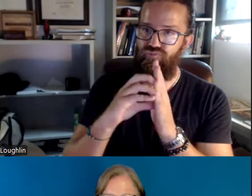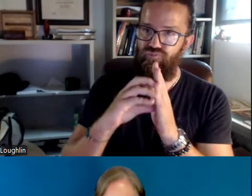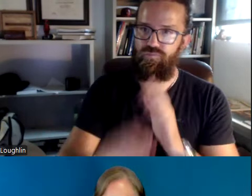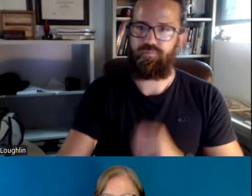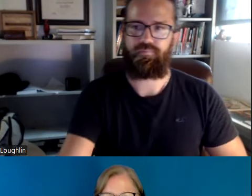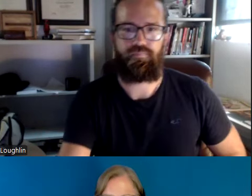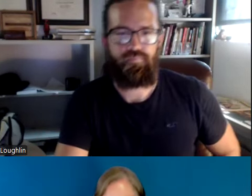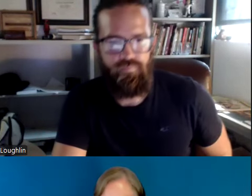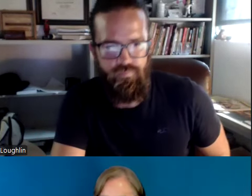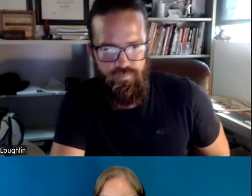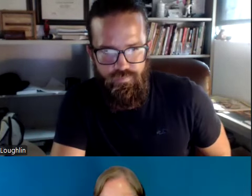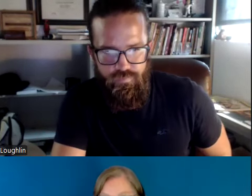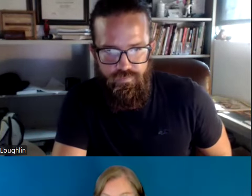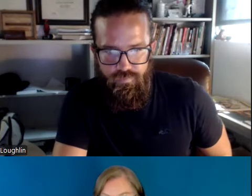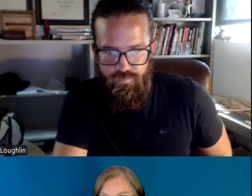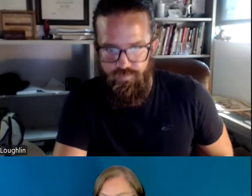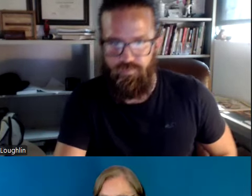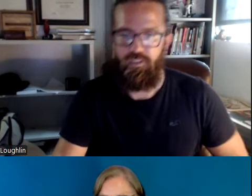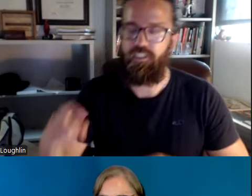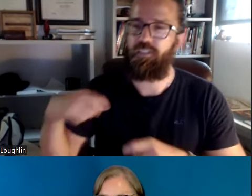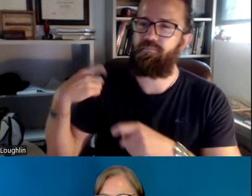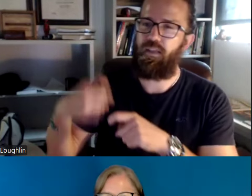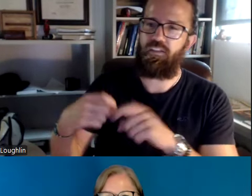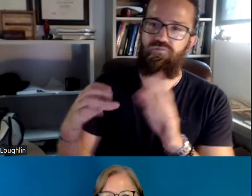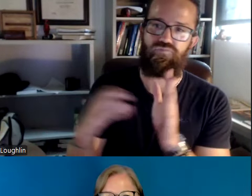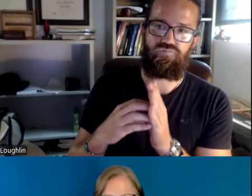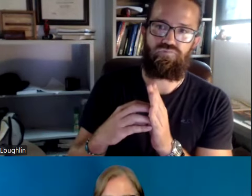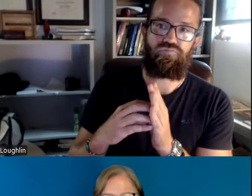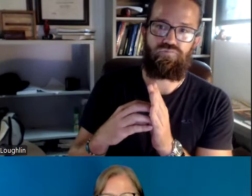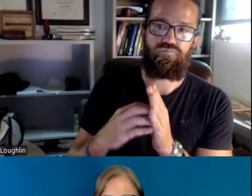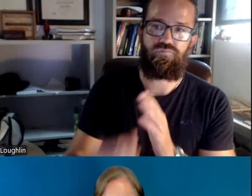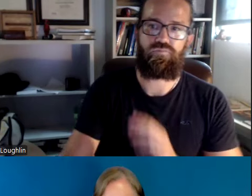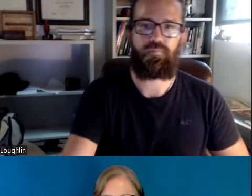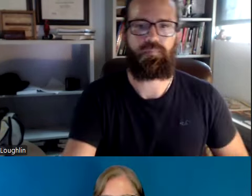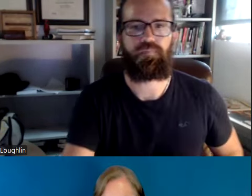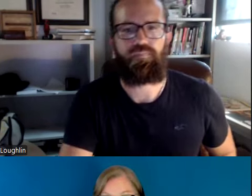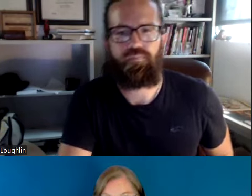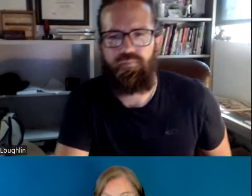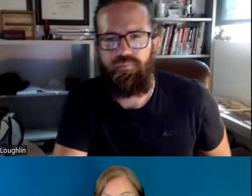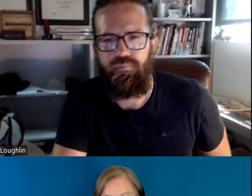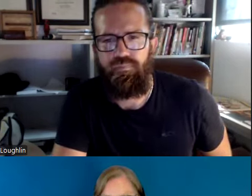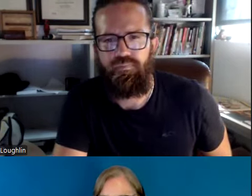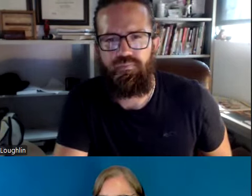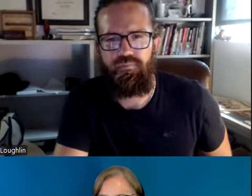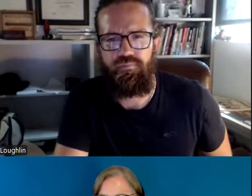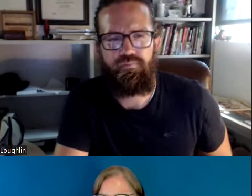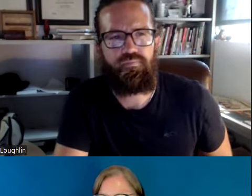And then you see the English paragraph here. And then you see a Spanish paragraph as well.